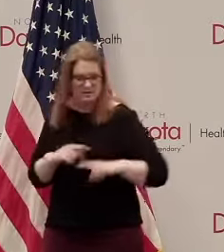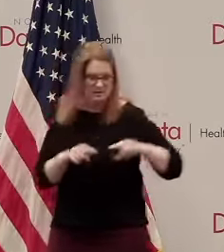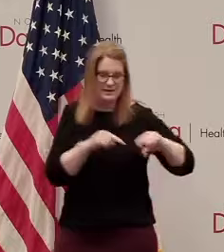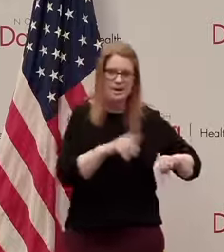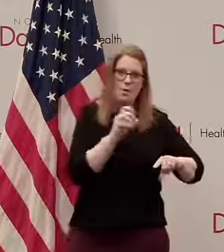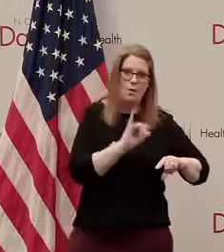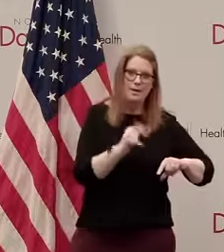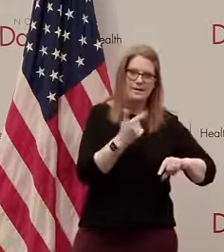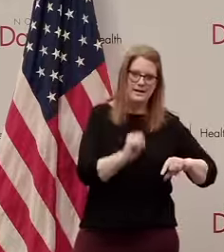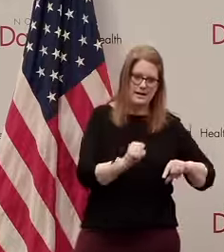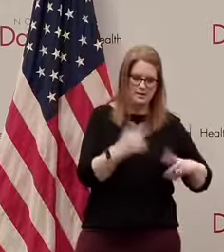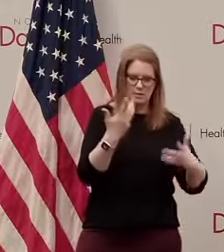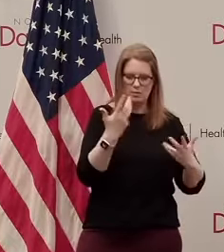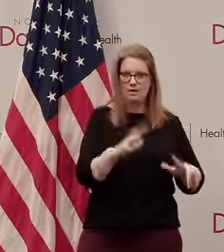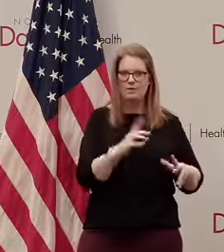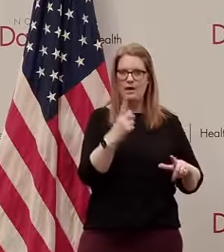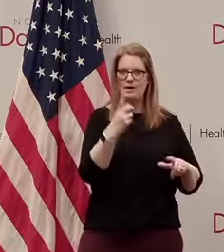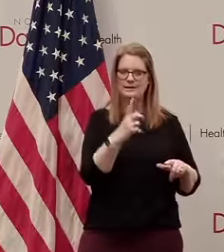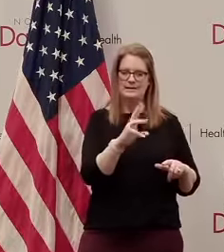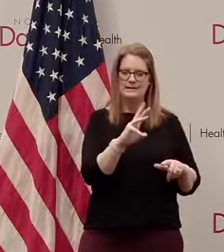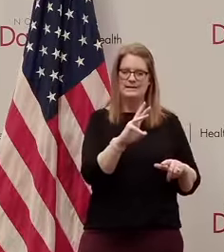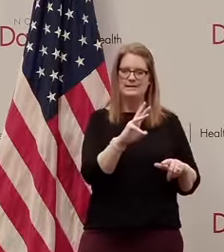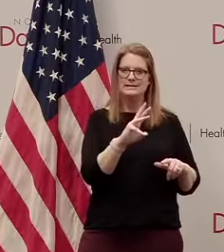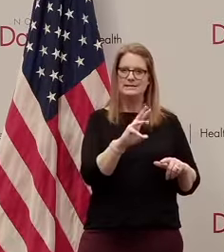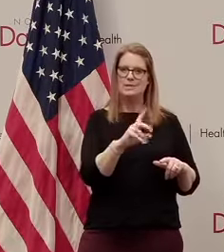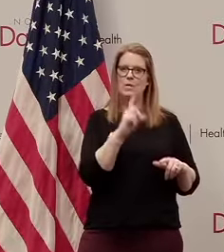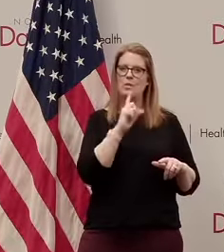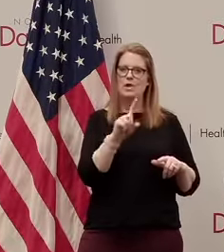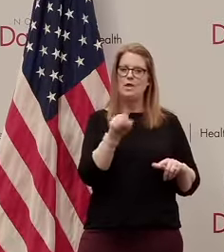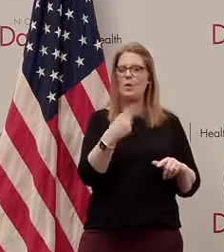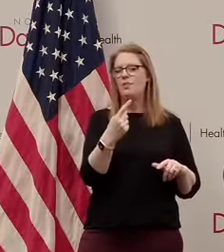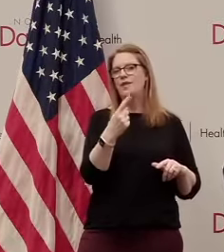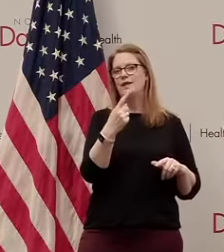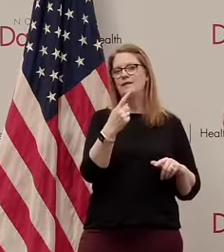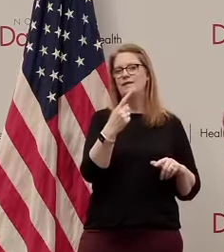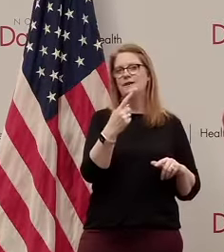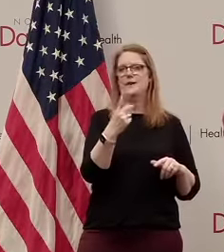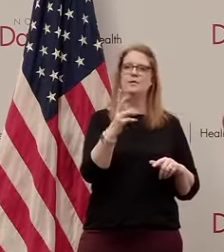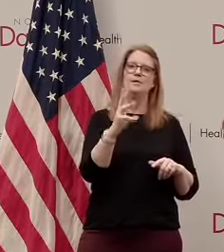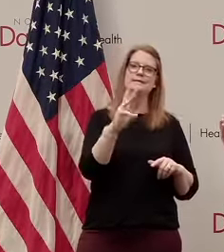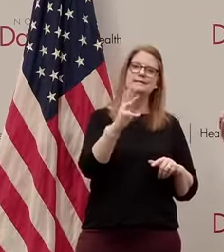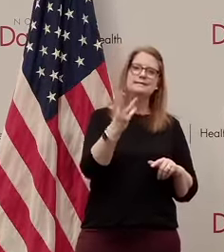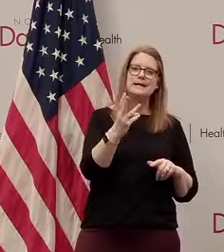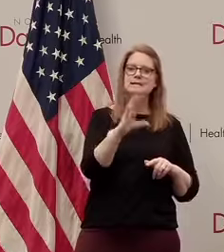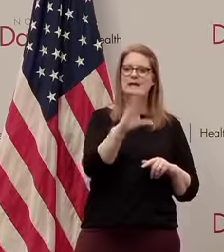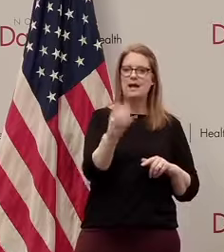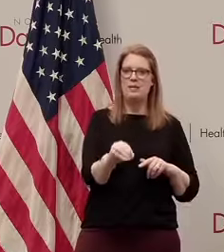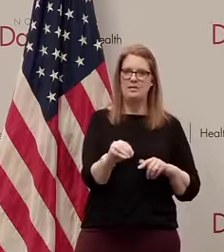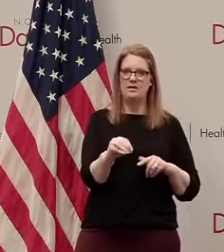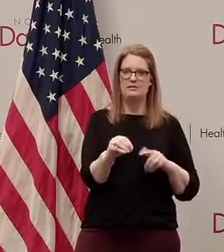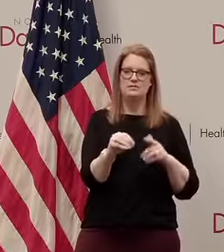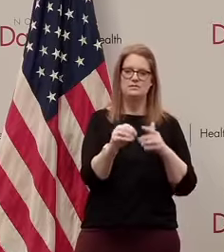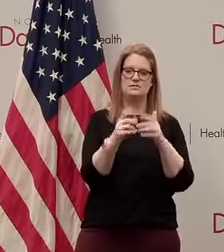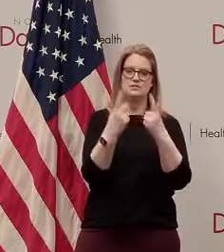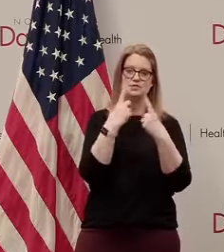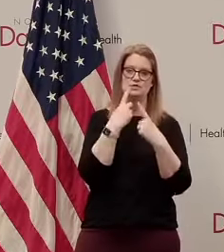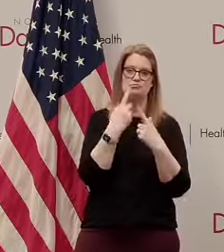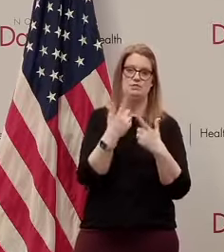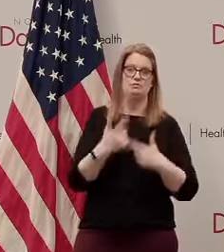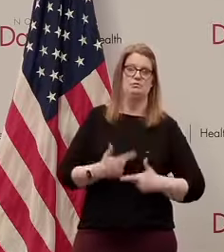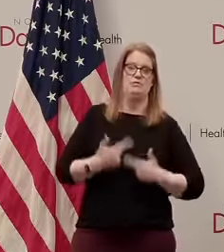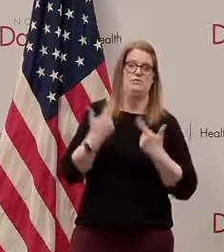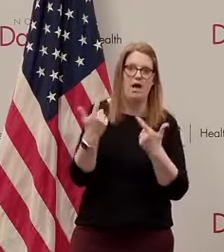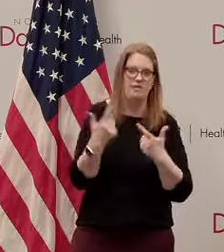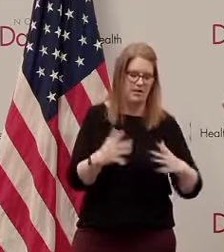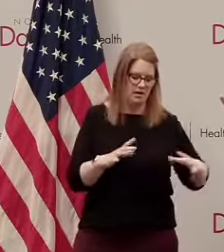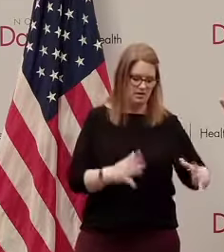want a half a dozen oil companies surviving at the end of this and watching capital follow where capital gets the